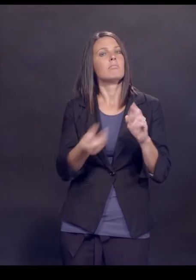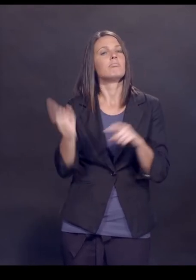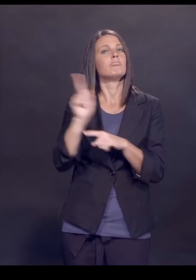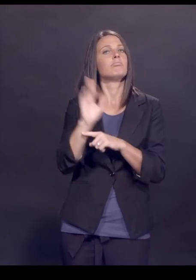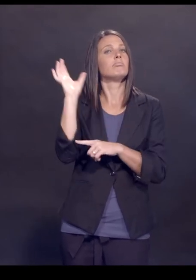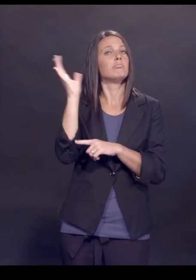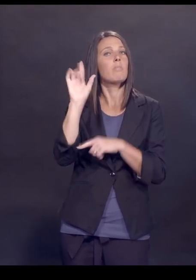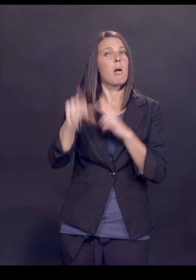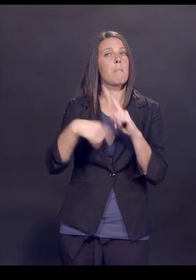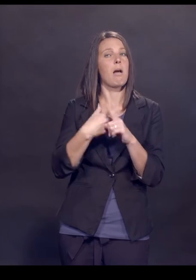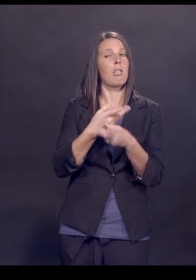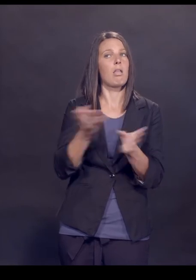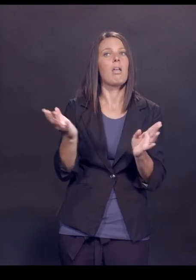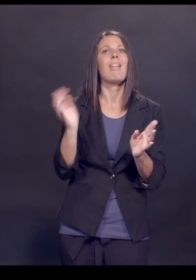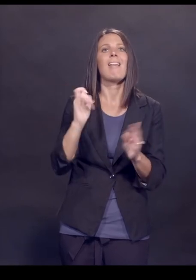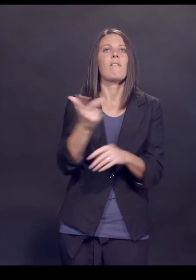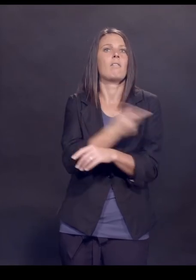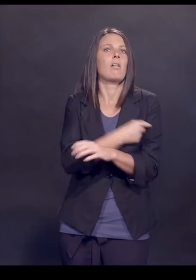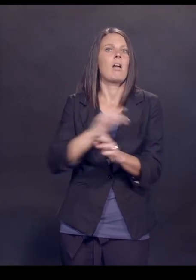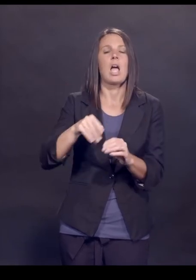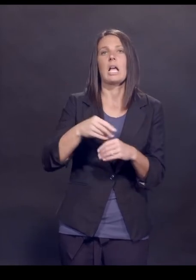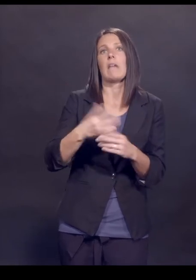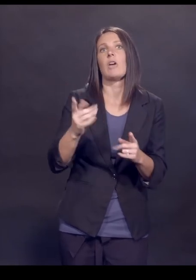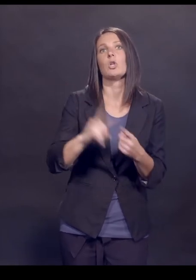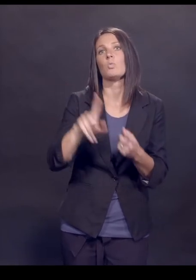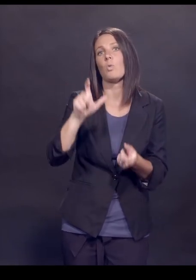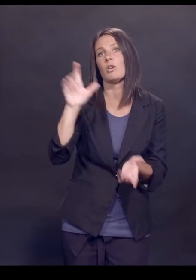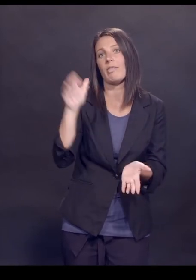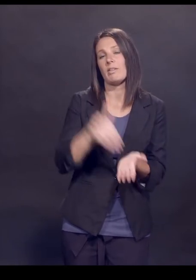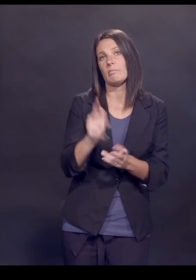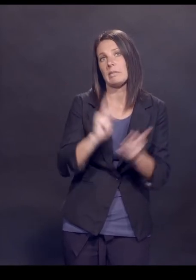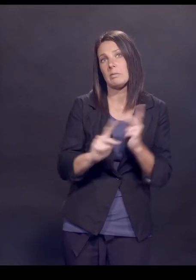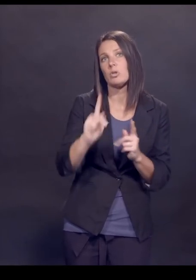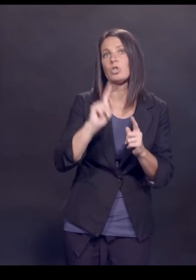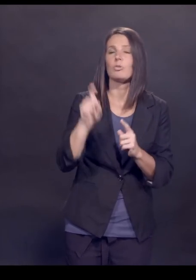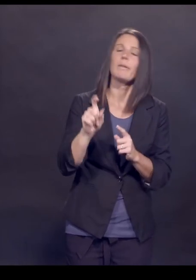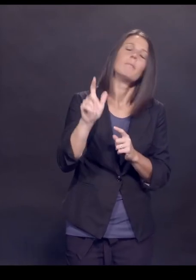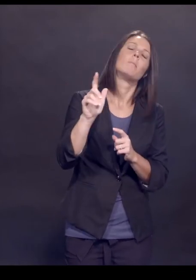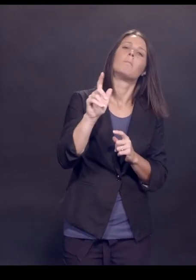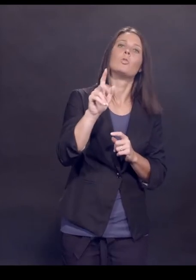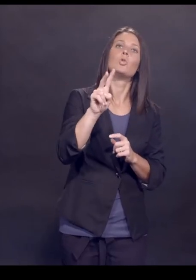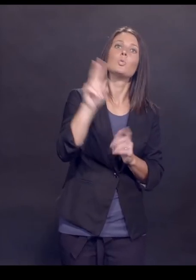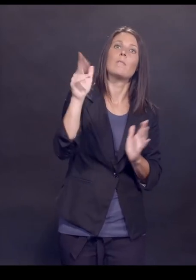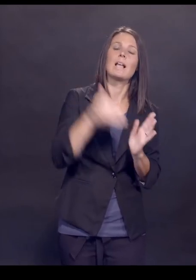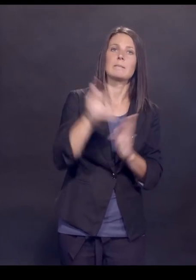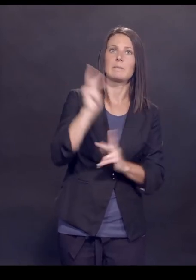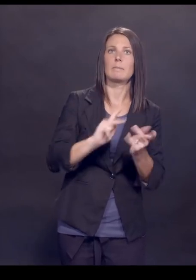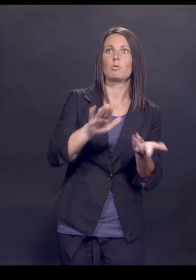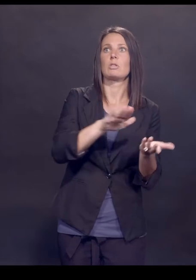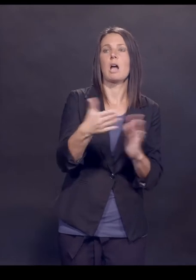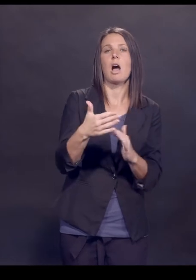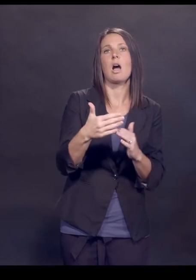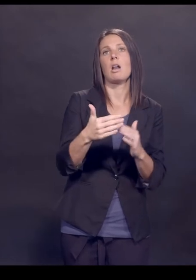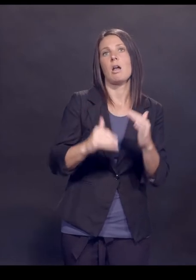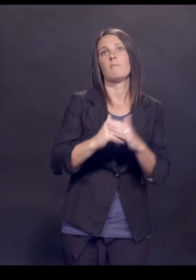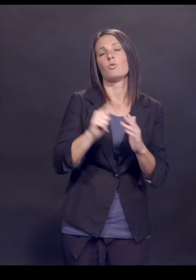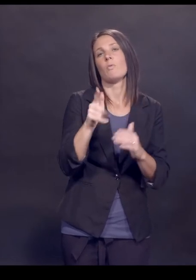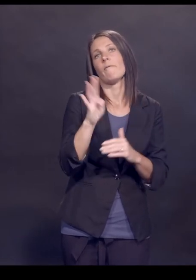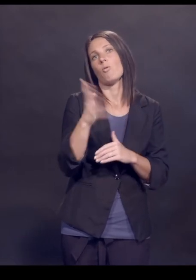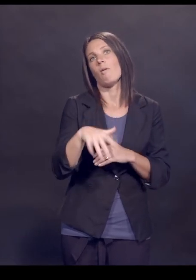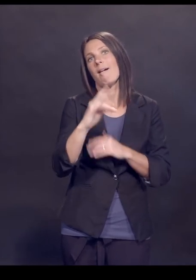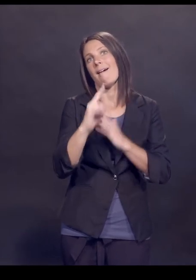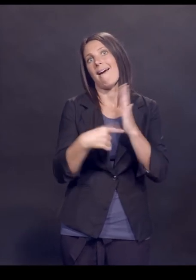given to 100 million people. That means by definition that there should have been 2,000 people that would have died within 24 hours of receiving